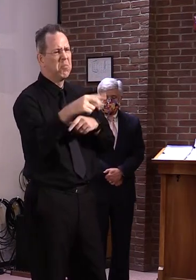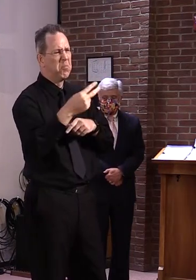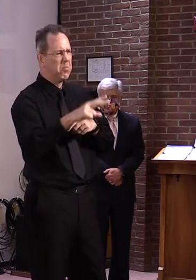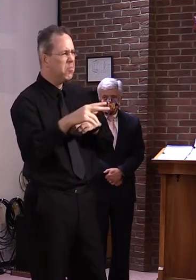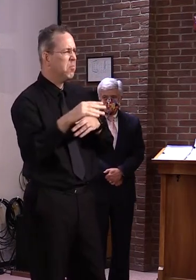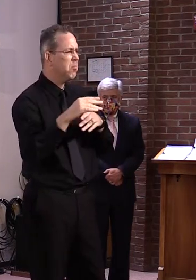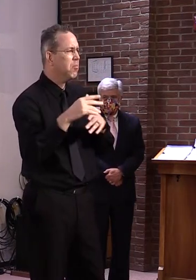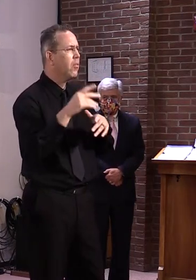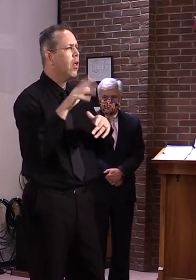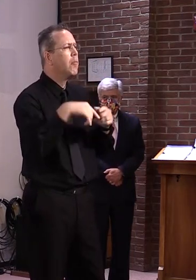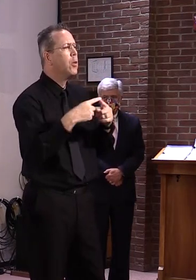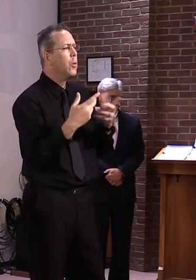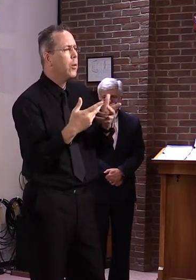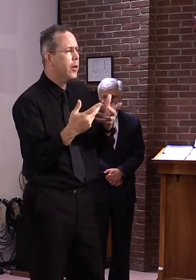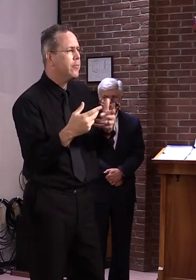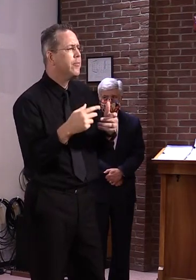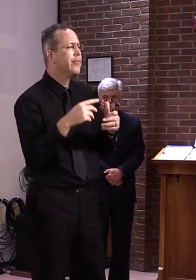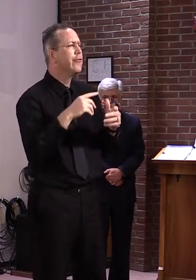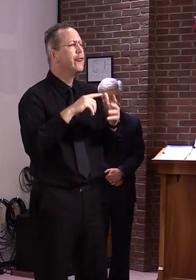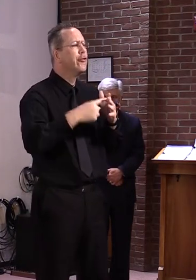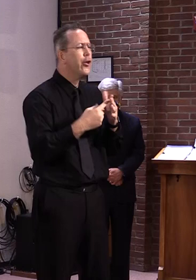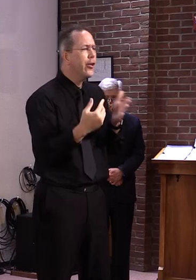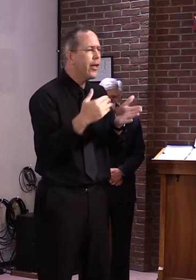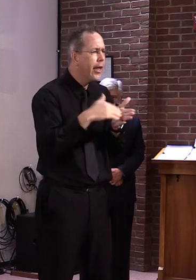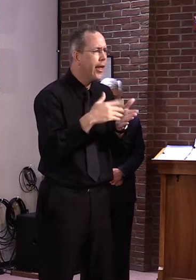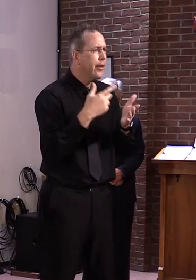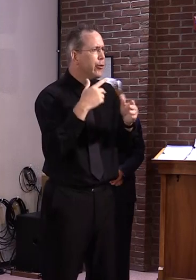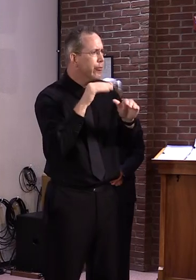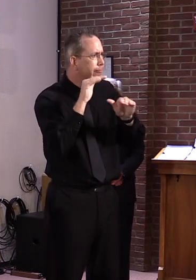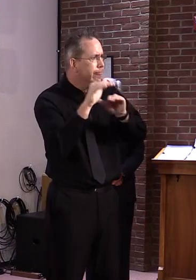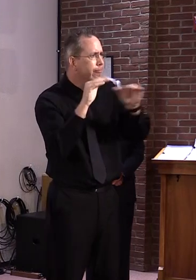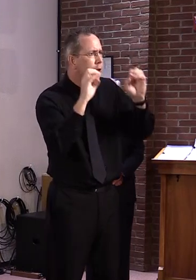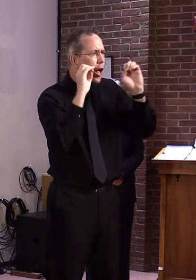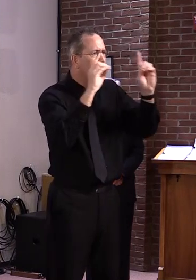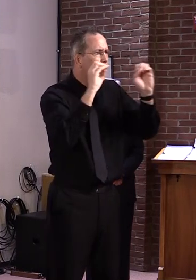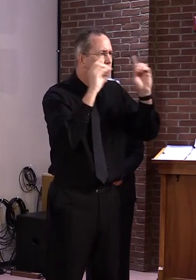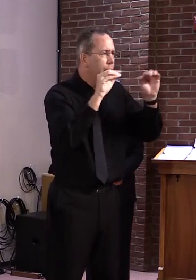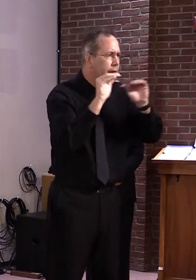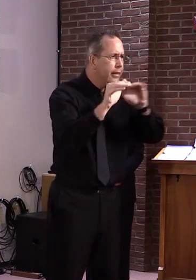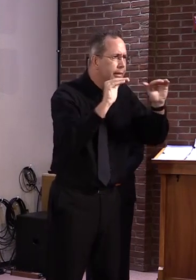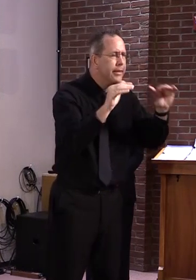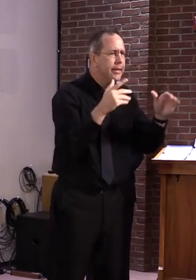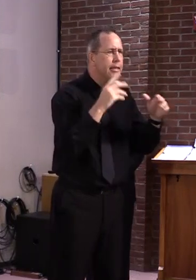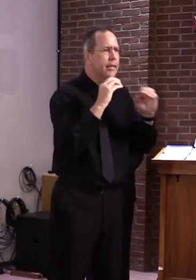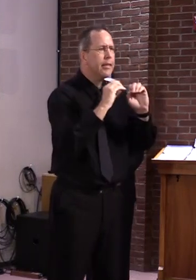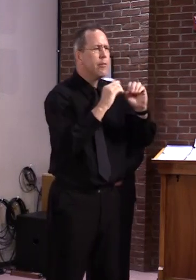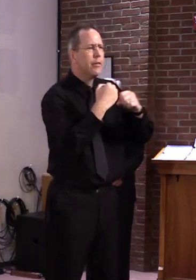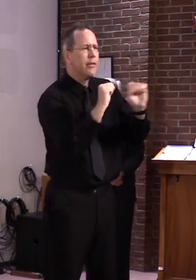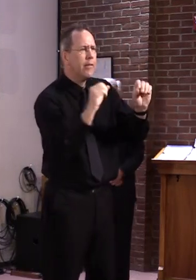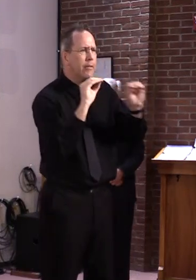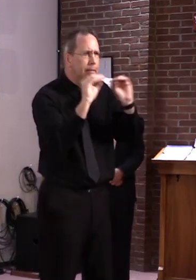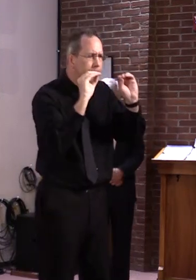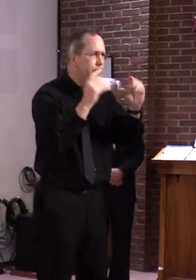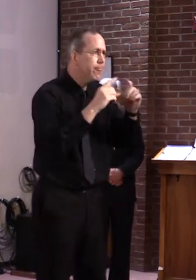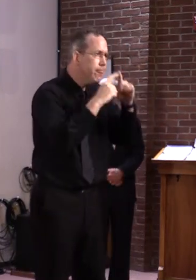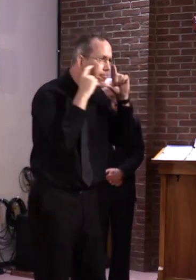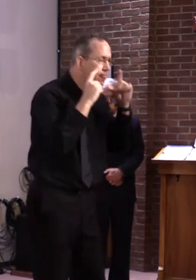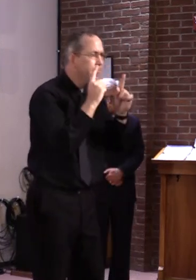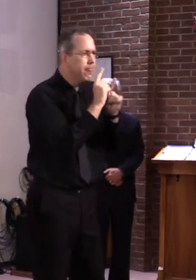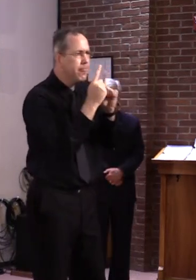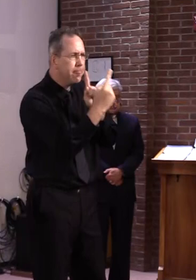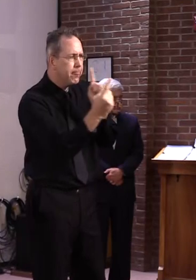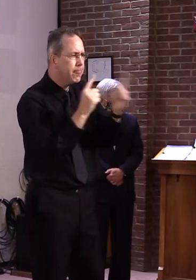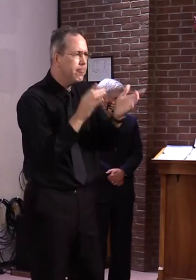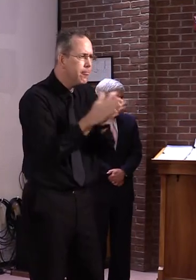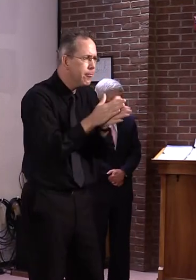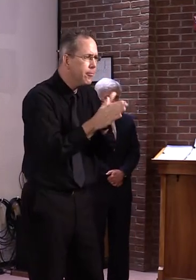It's already begun, actually. And we want to make sure that people understand why and do it willingly.